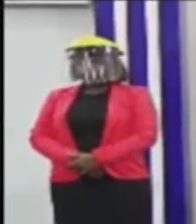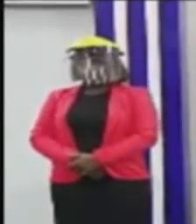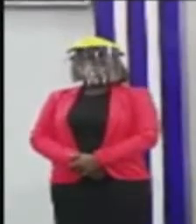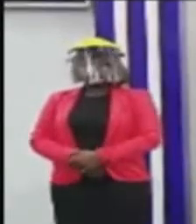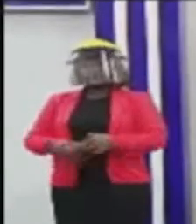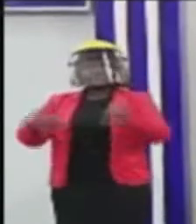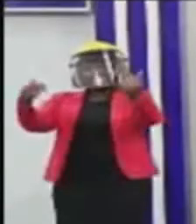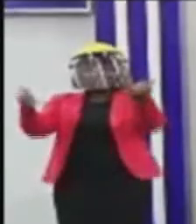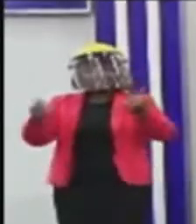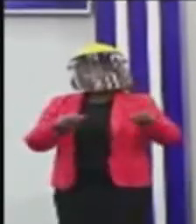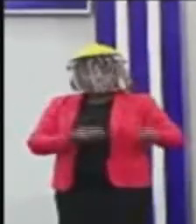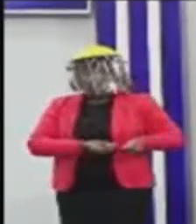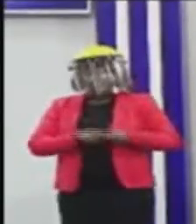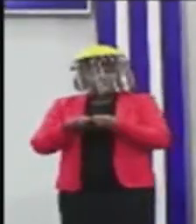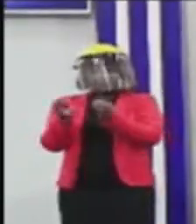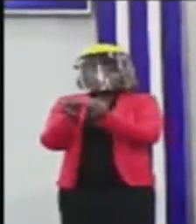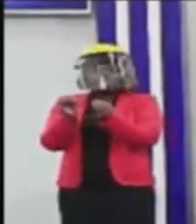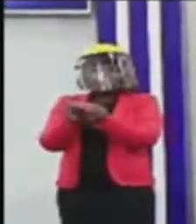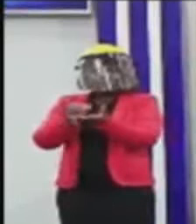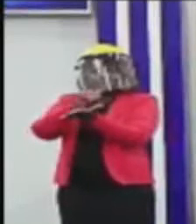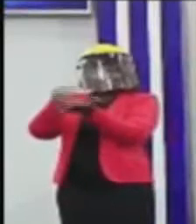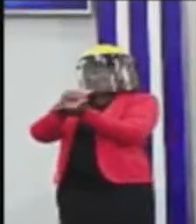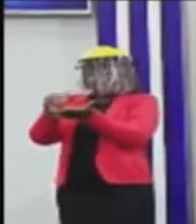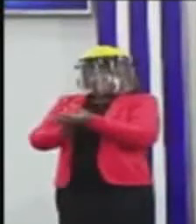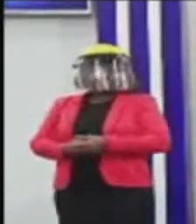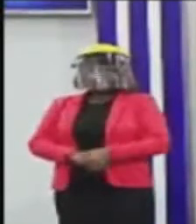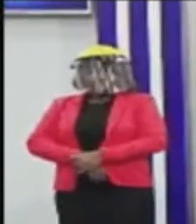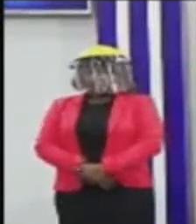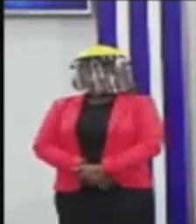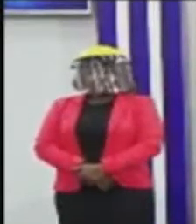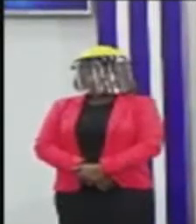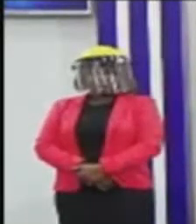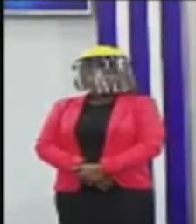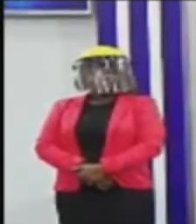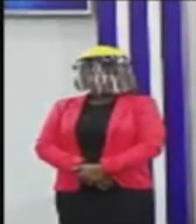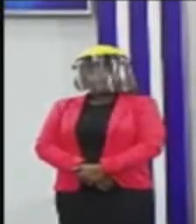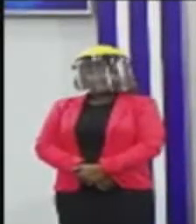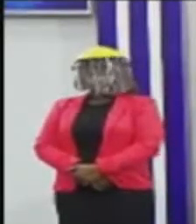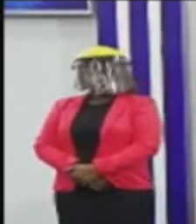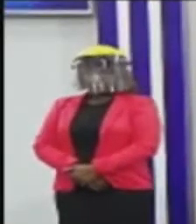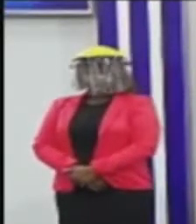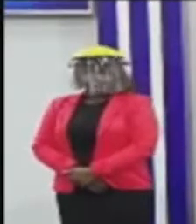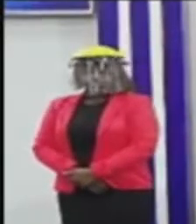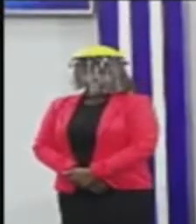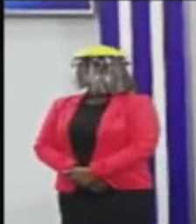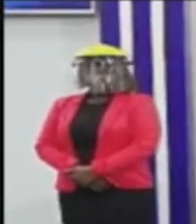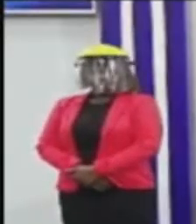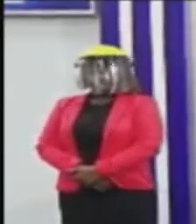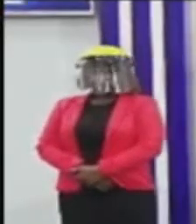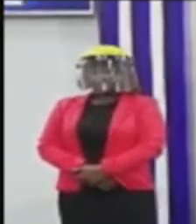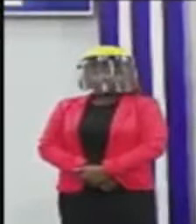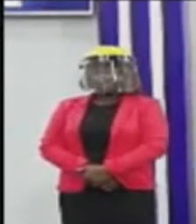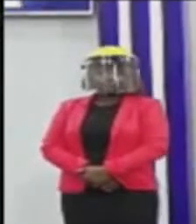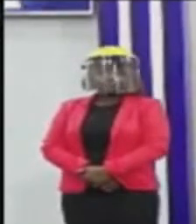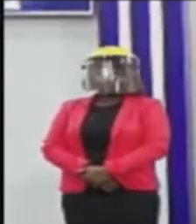to provide more facilities in the shelter region he said he was going to increase the capacity to move as the people okay